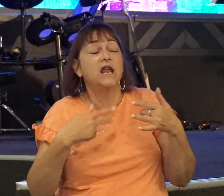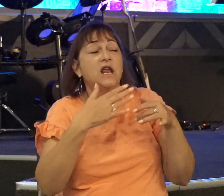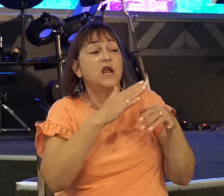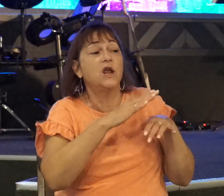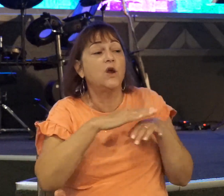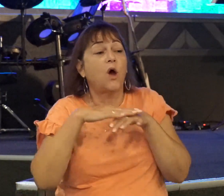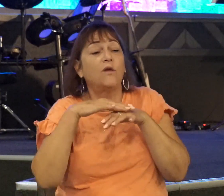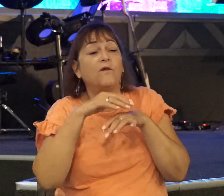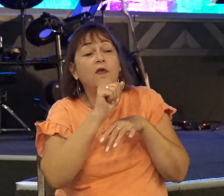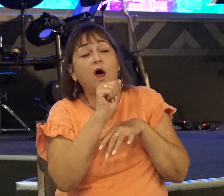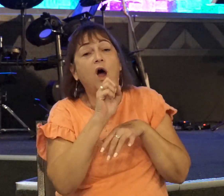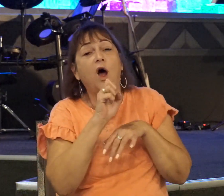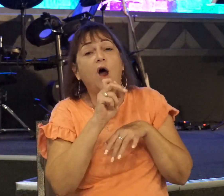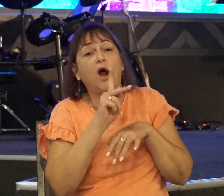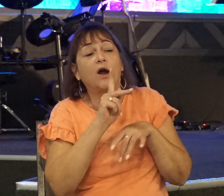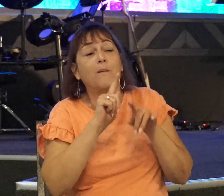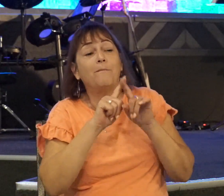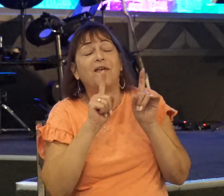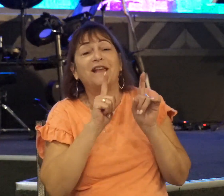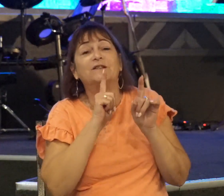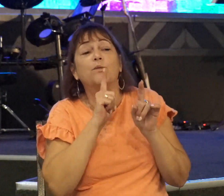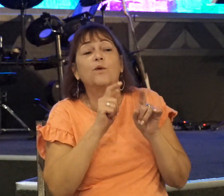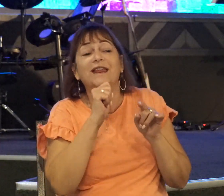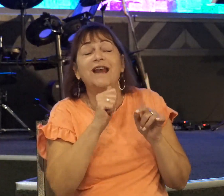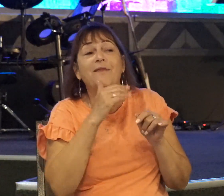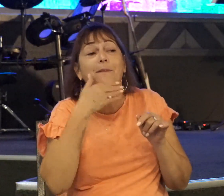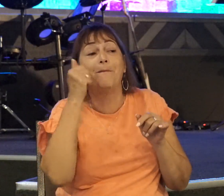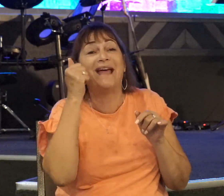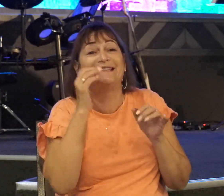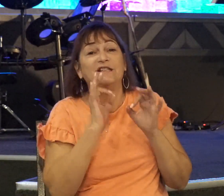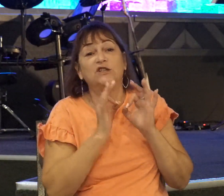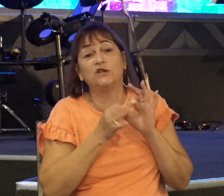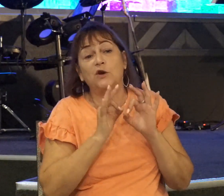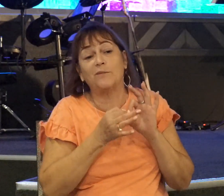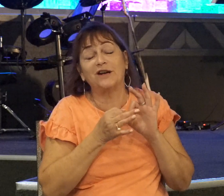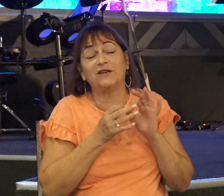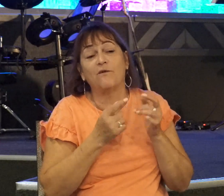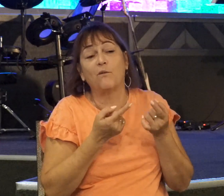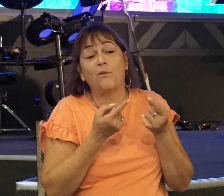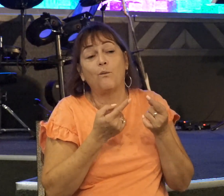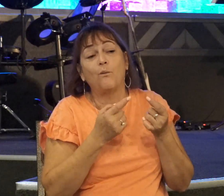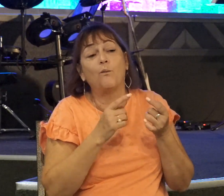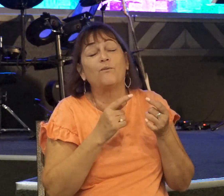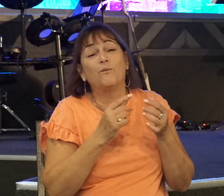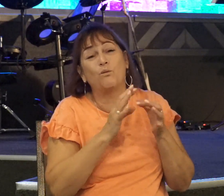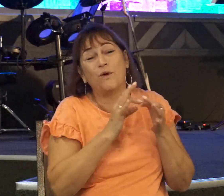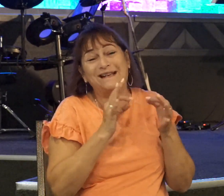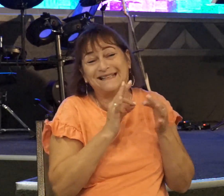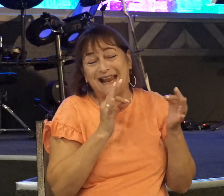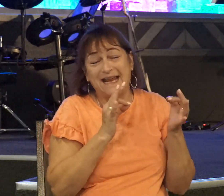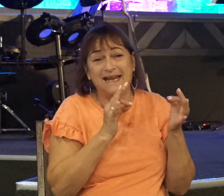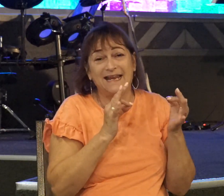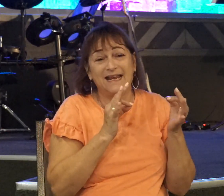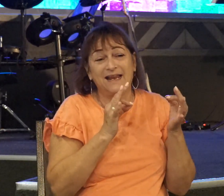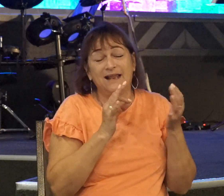that's really not the best translation of what that's saying. The Septuagint says